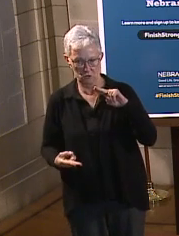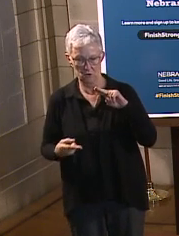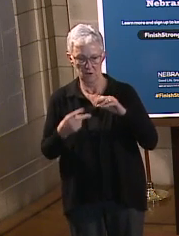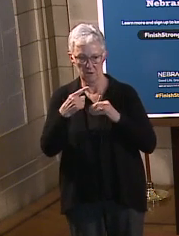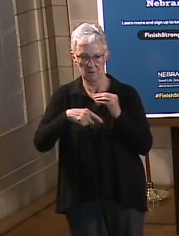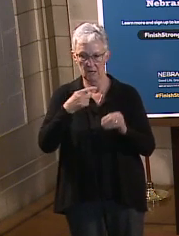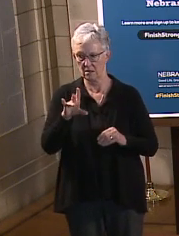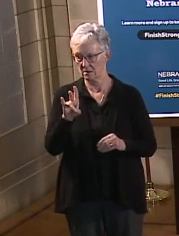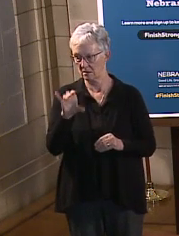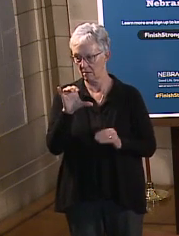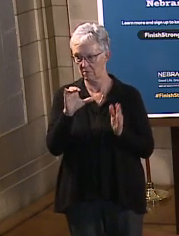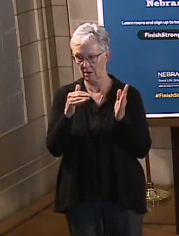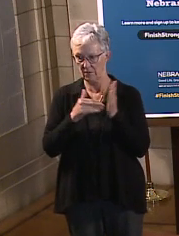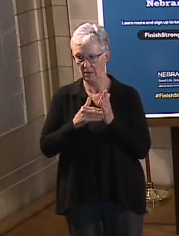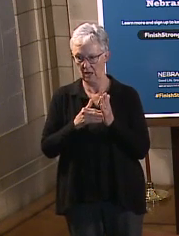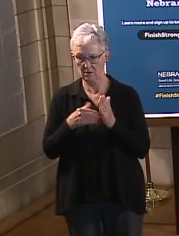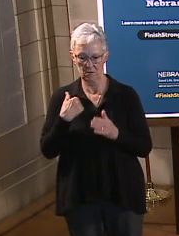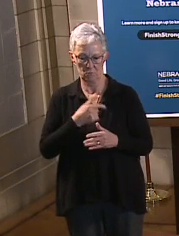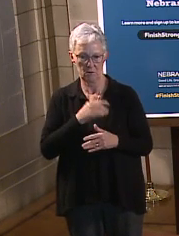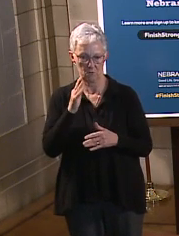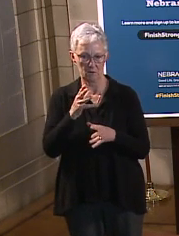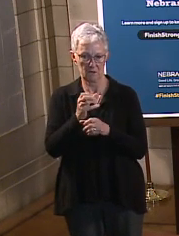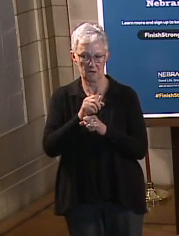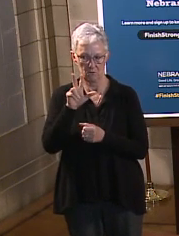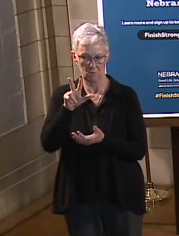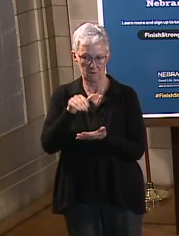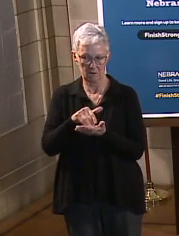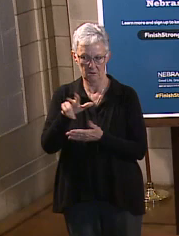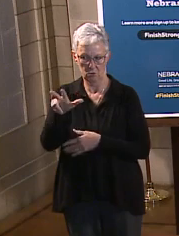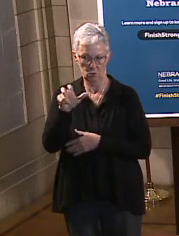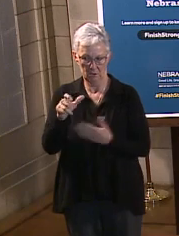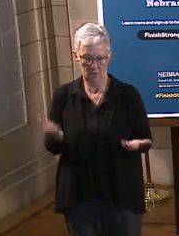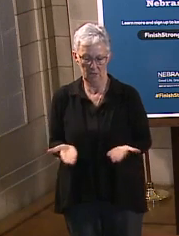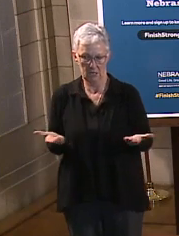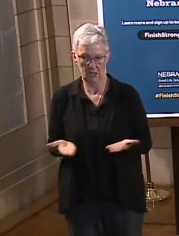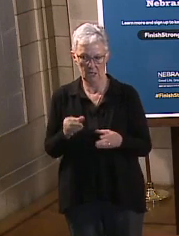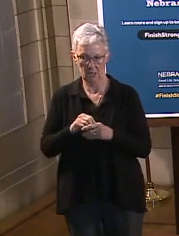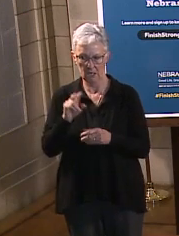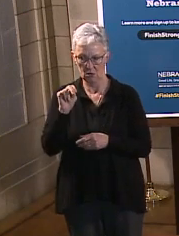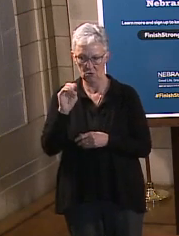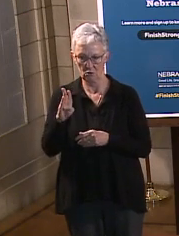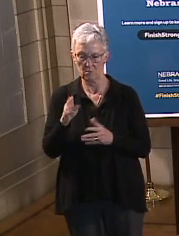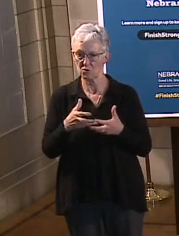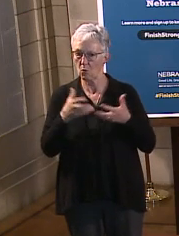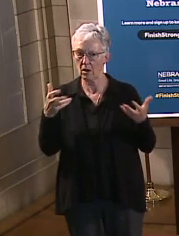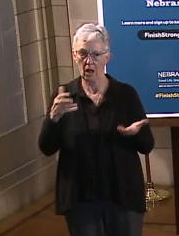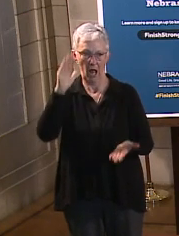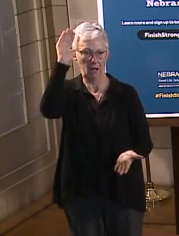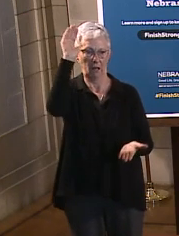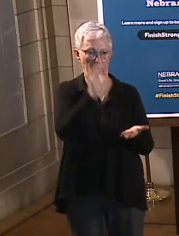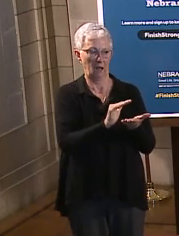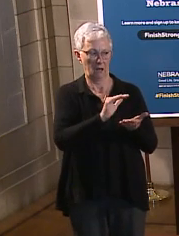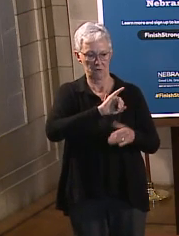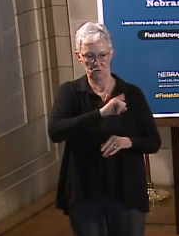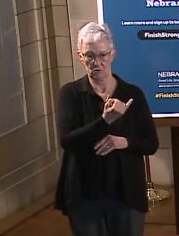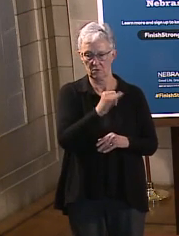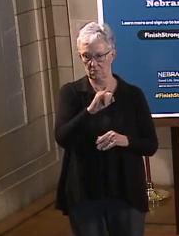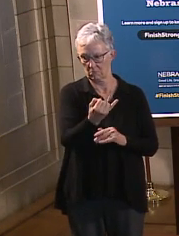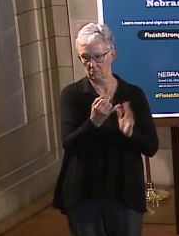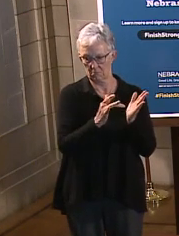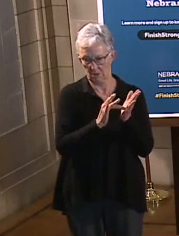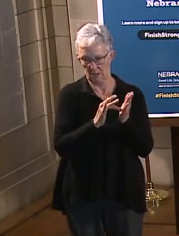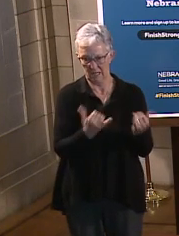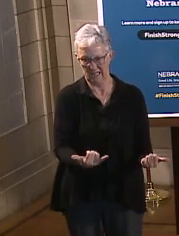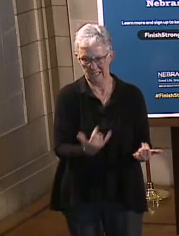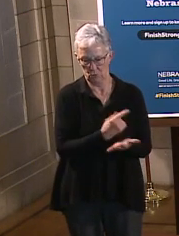700,000 and about 3,300 in the state of Nebraska, so we'll have a lot less of Johnson & Johnson available this week. However,